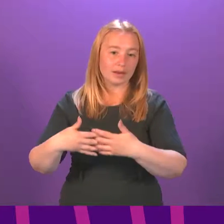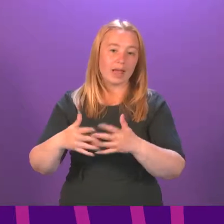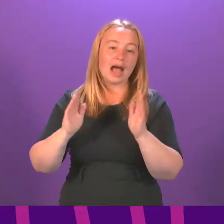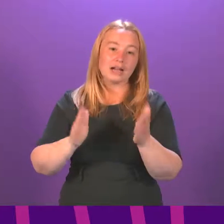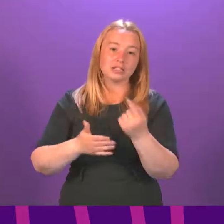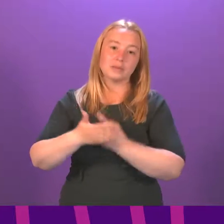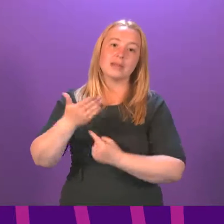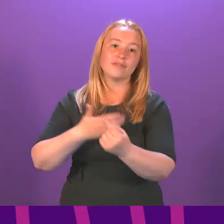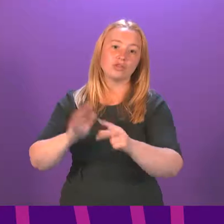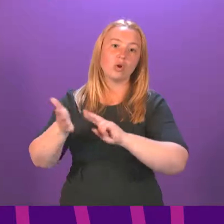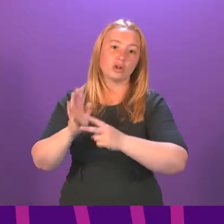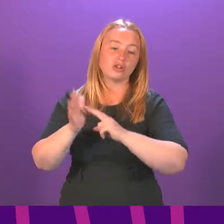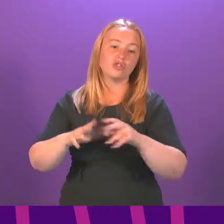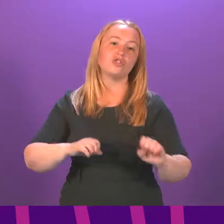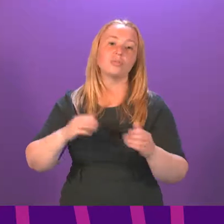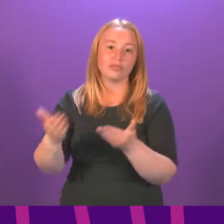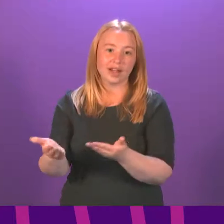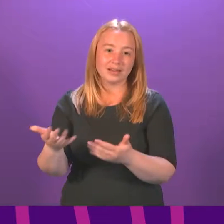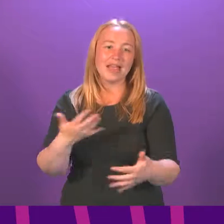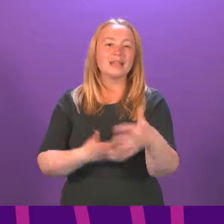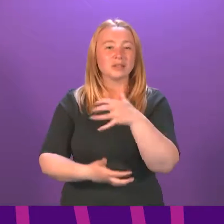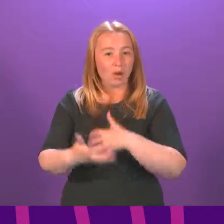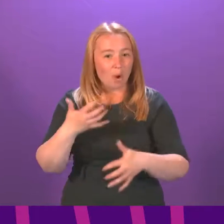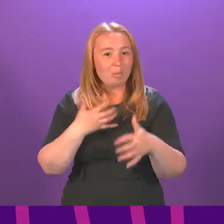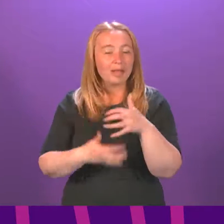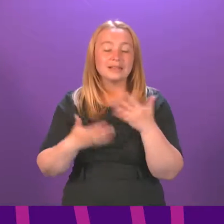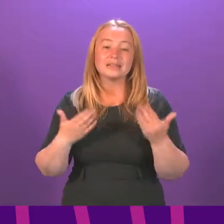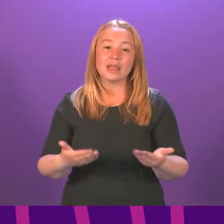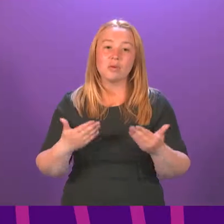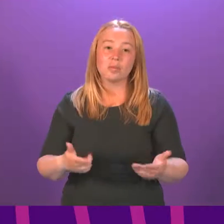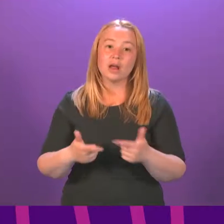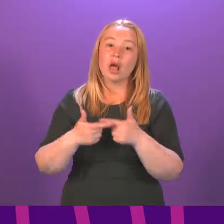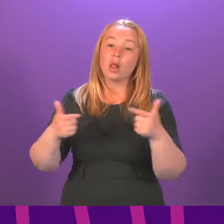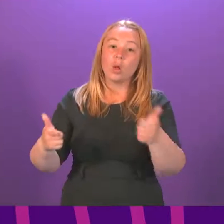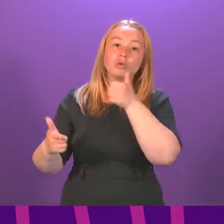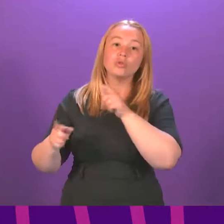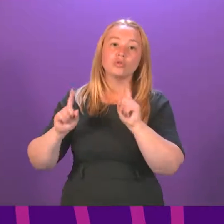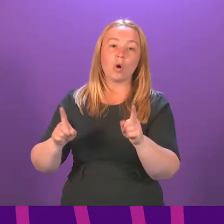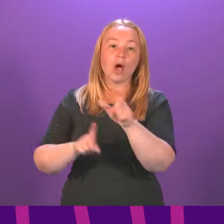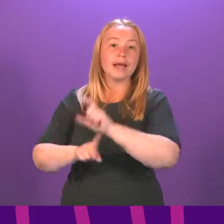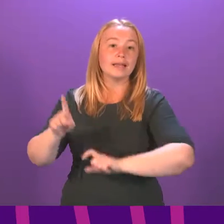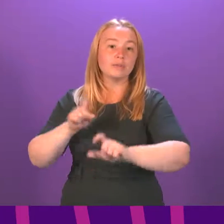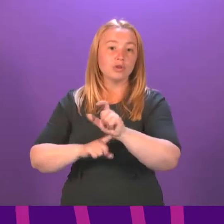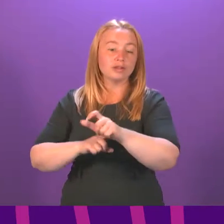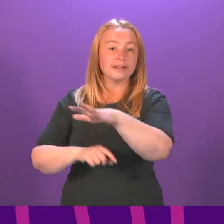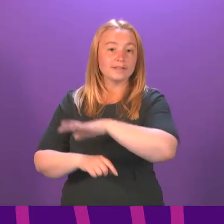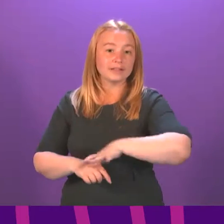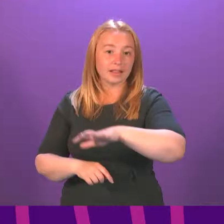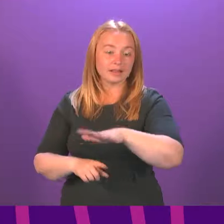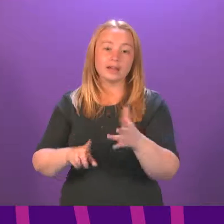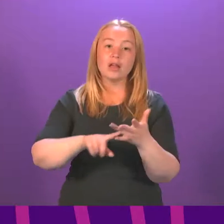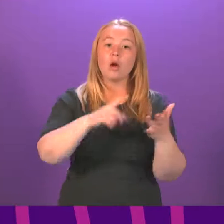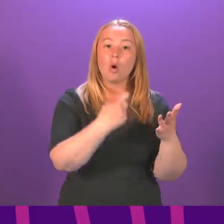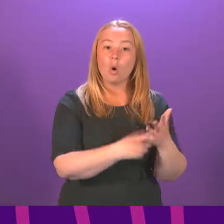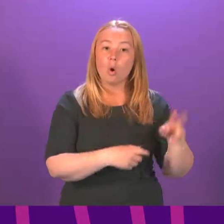individual organisations. So it's a slightly complex landscape out there. Many clubs use community facilities or schools. What we have done,